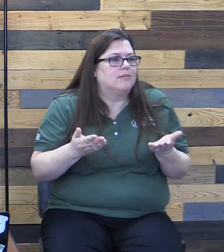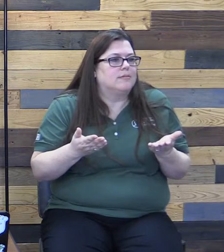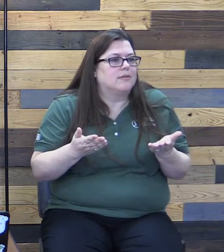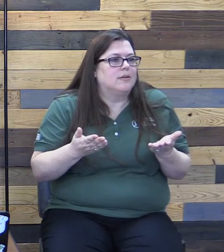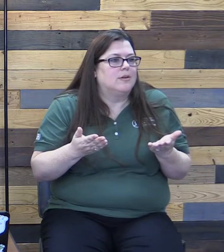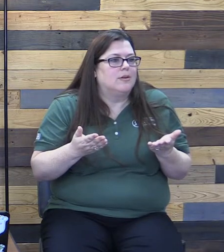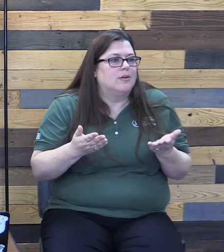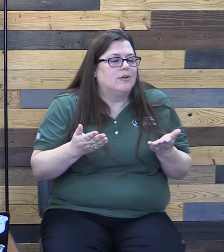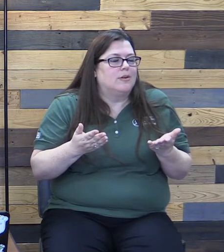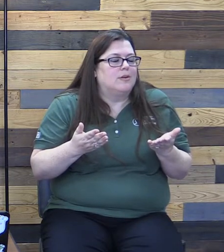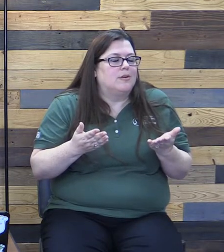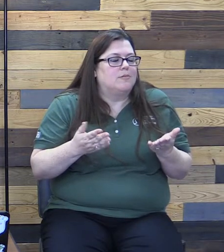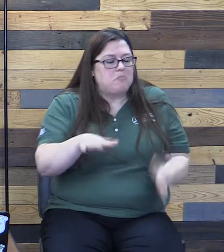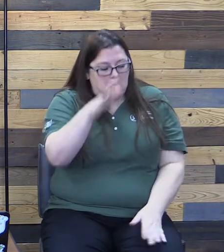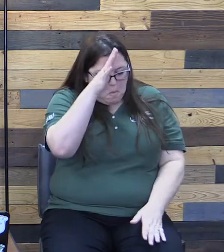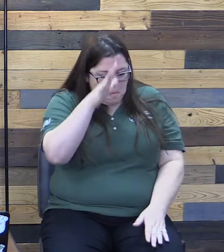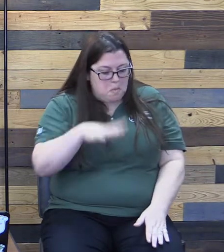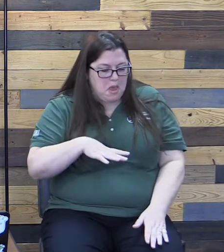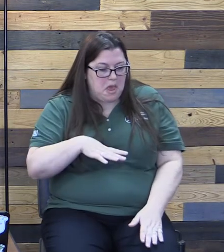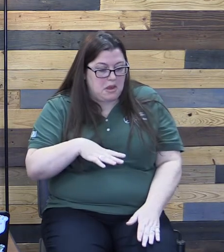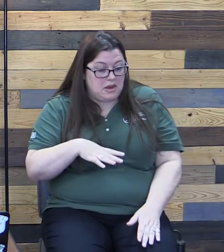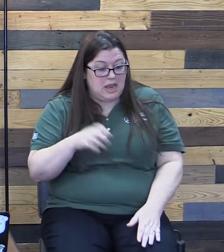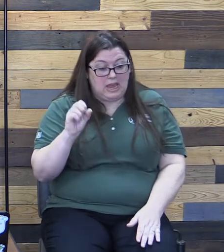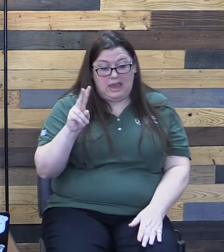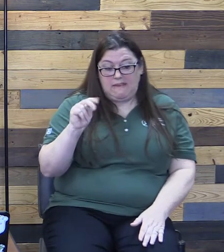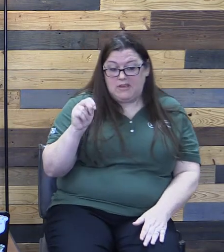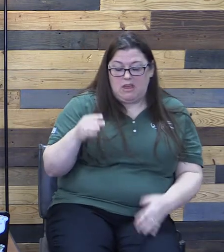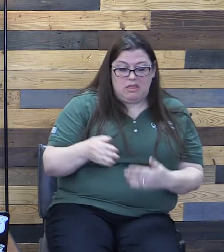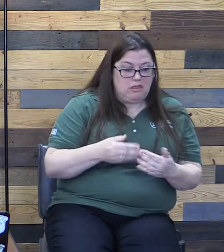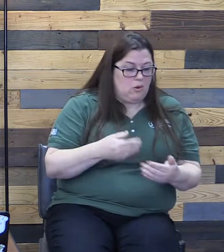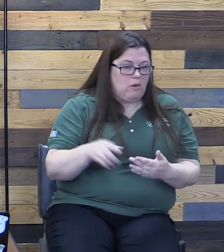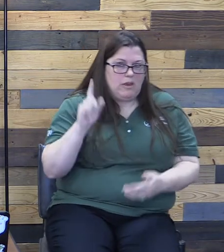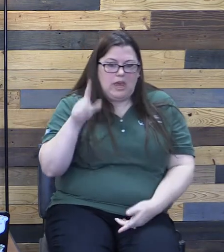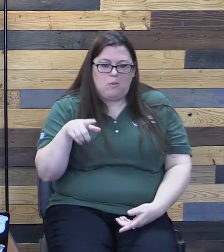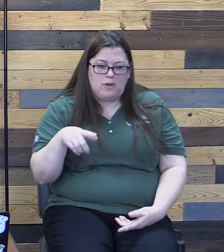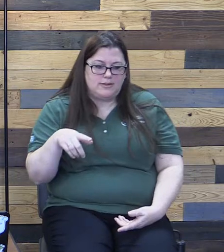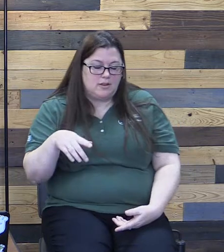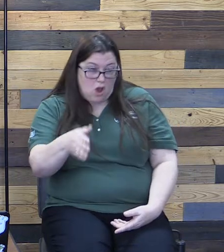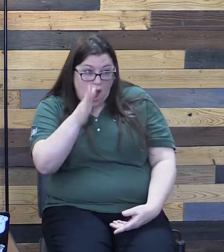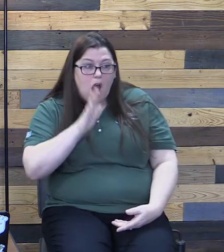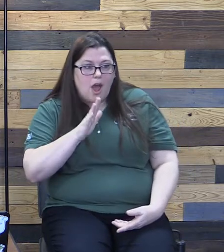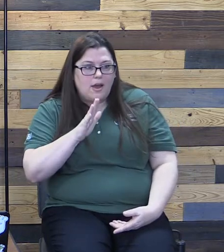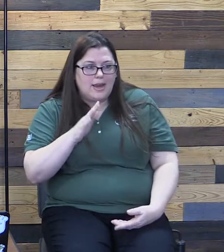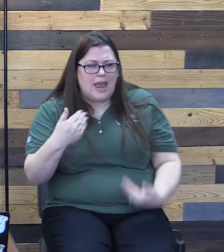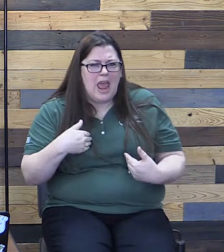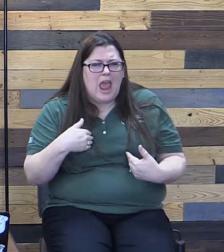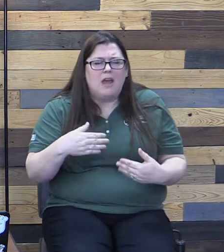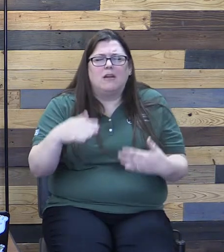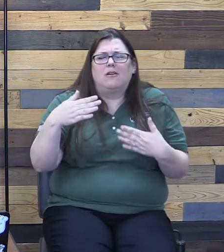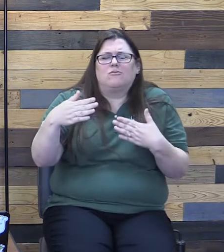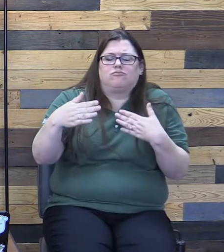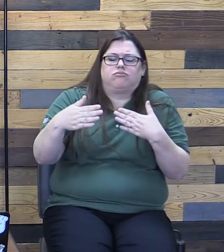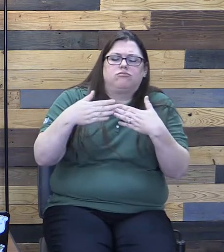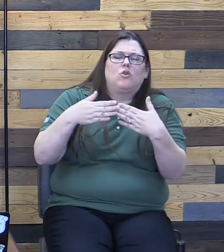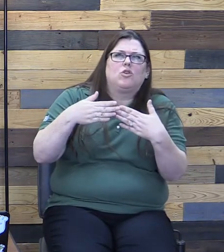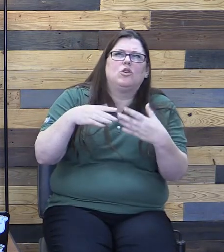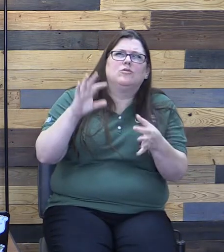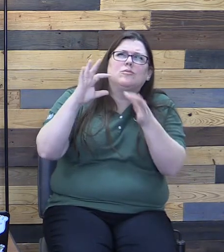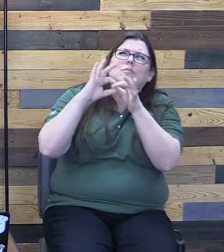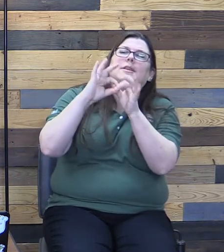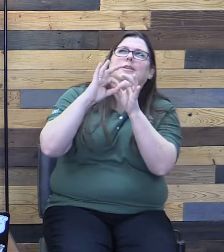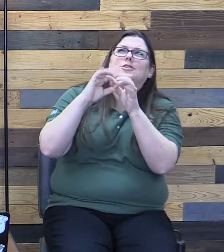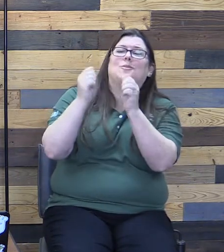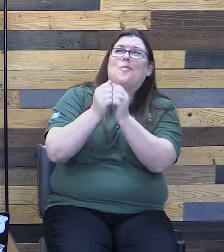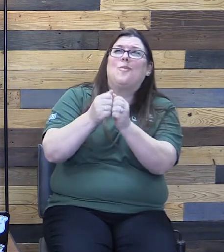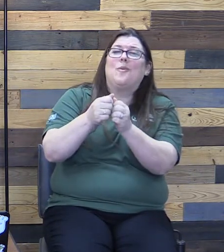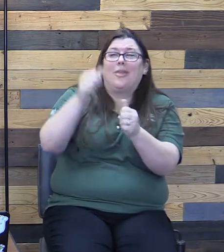We saw a man who, even though he was God, he had this very close relationship with the Father. And he went to him often in